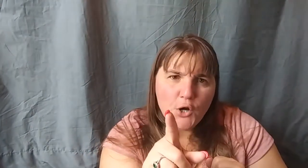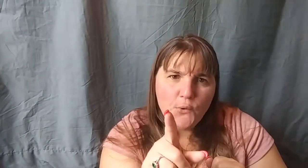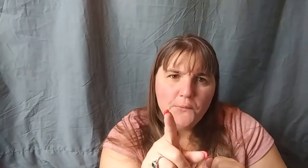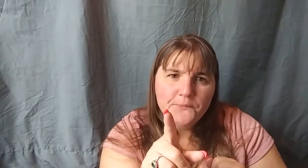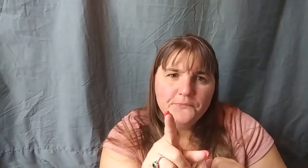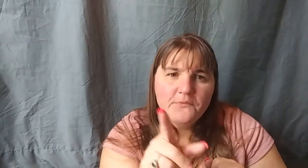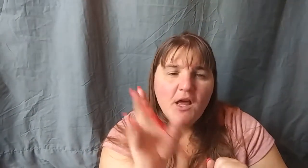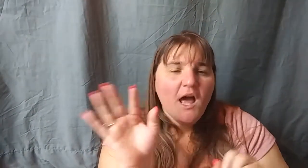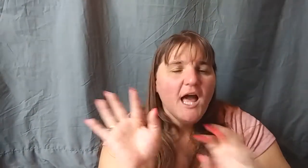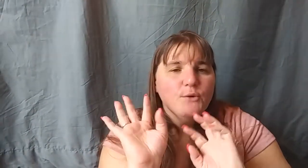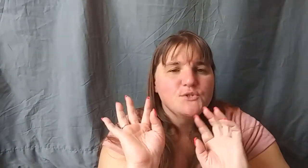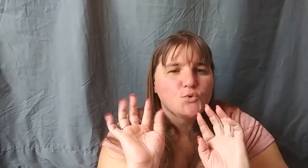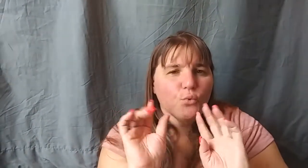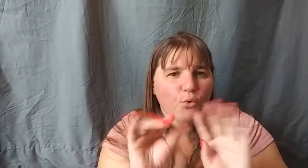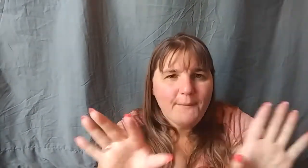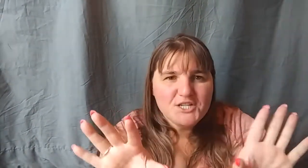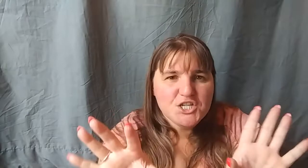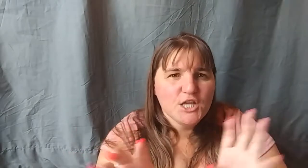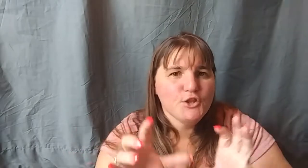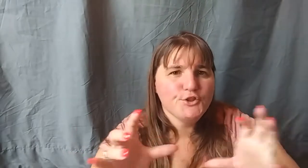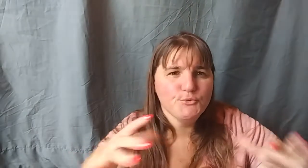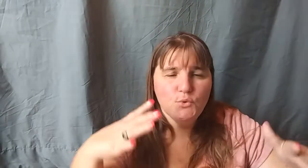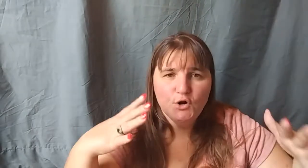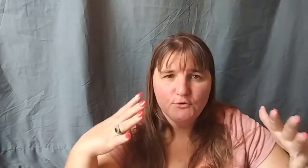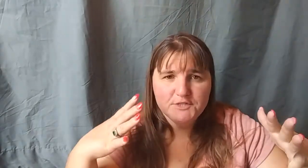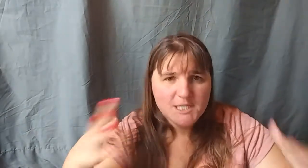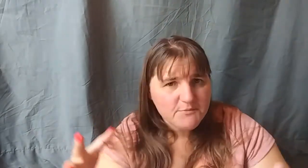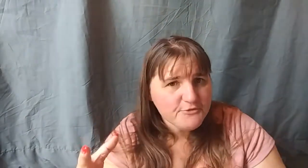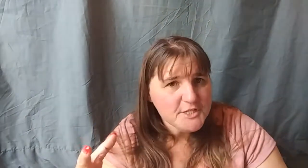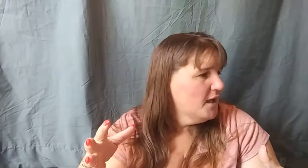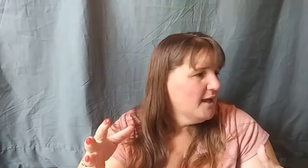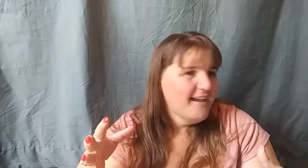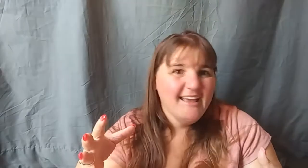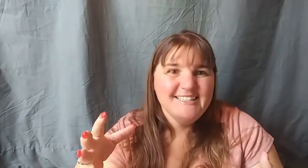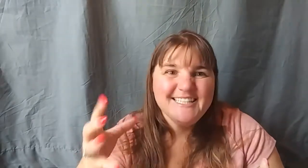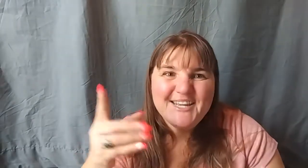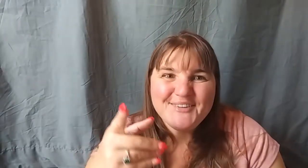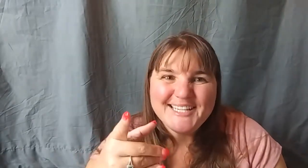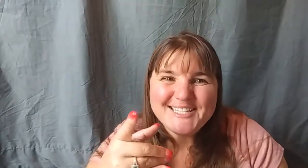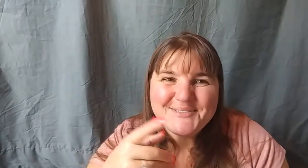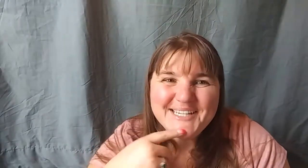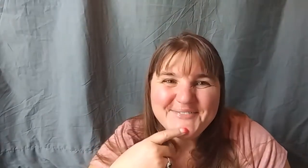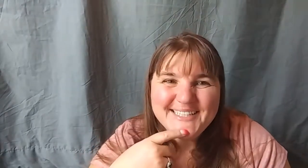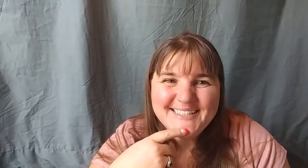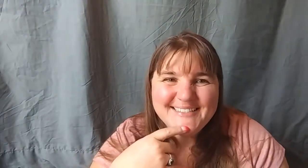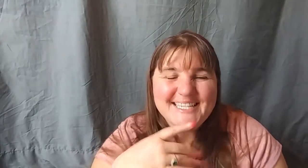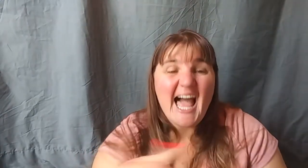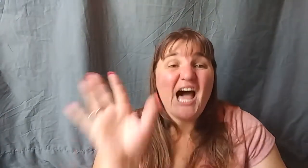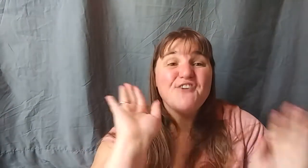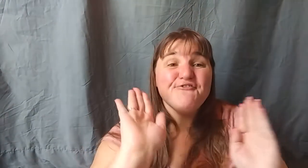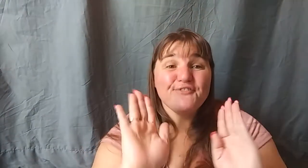I was rummaging through our deep freezer. And you never guess what I found. A frozen